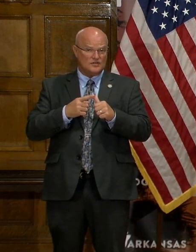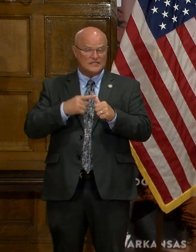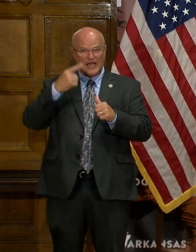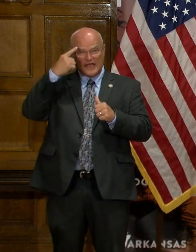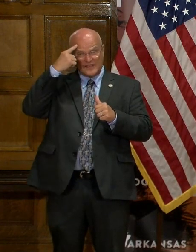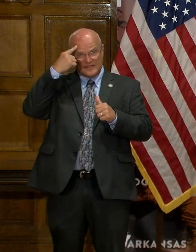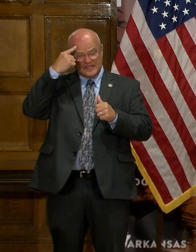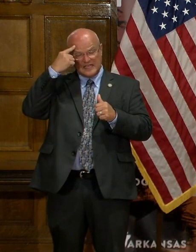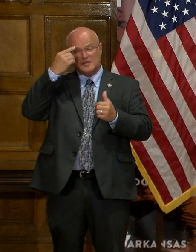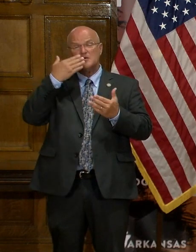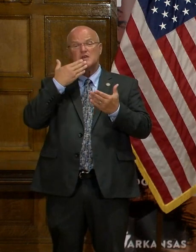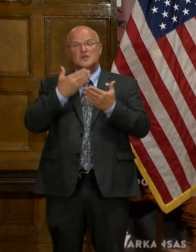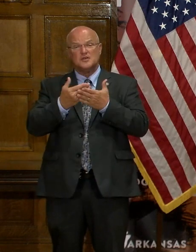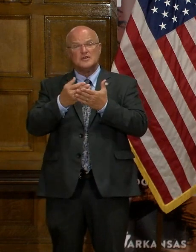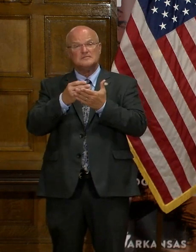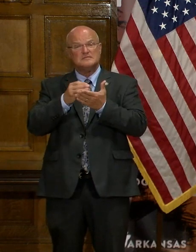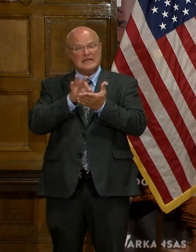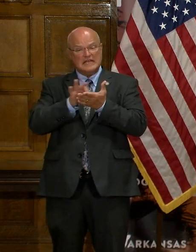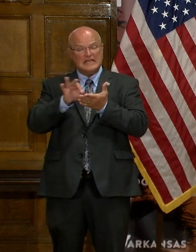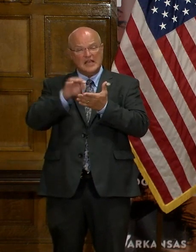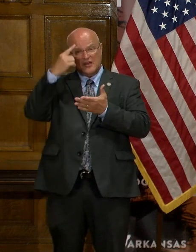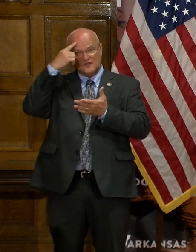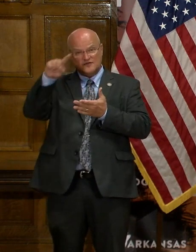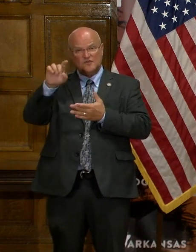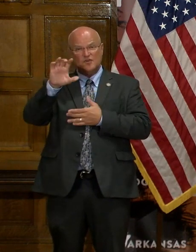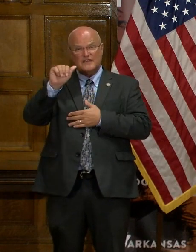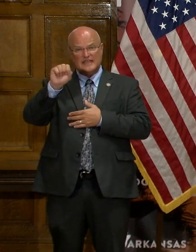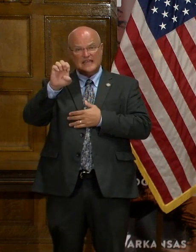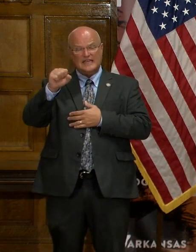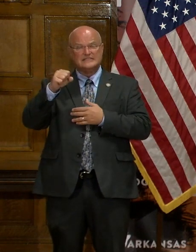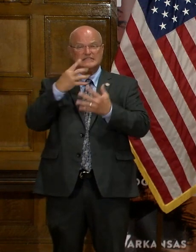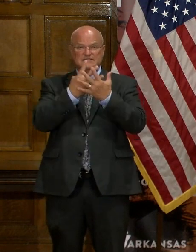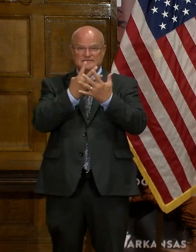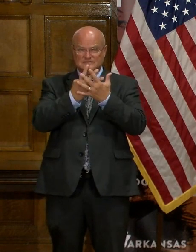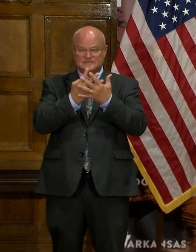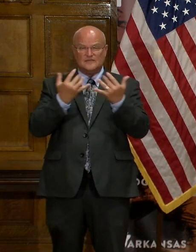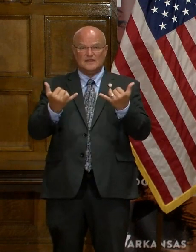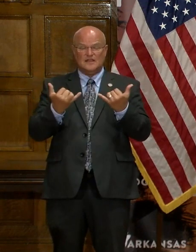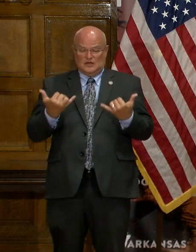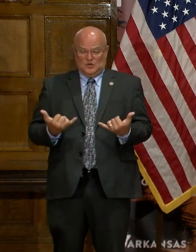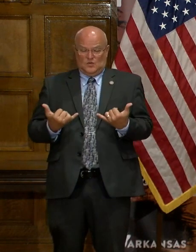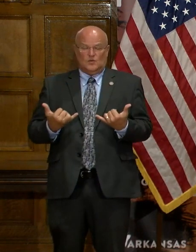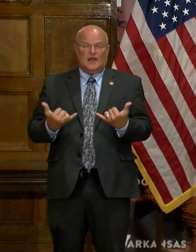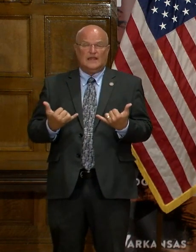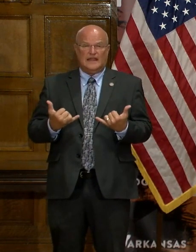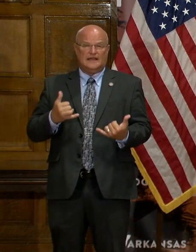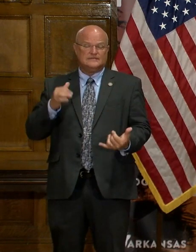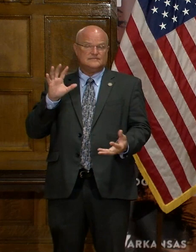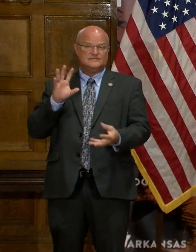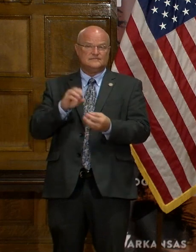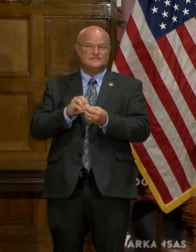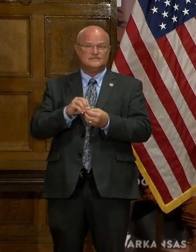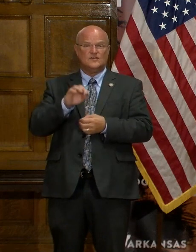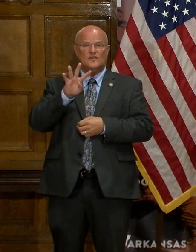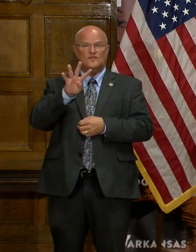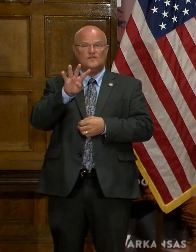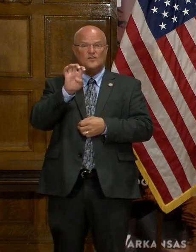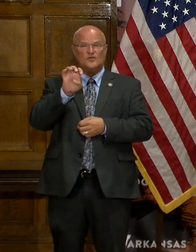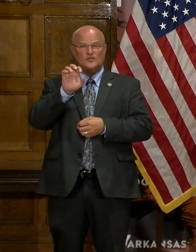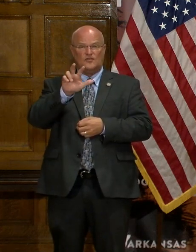provide a case count for the Department of Corrections. As of this morning, our current case count is